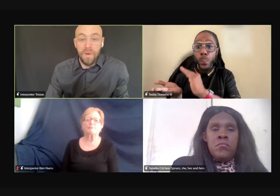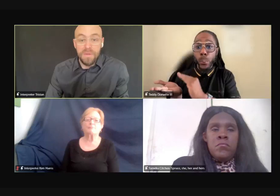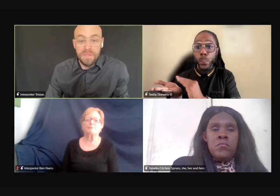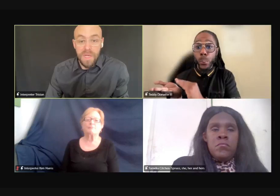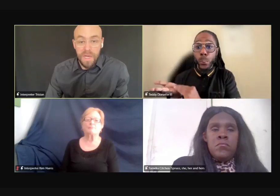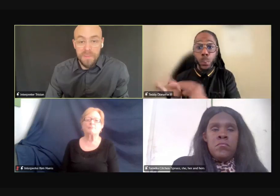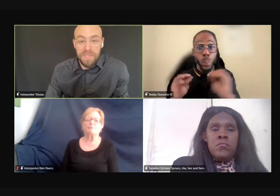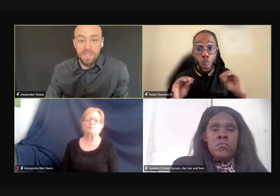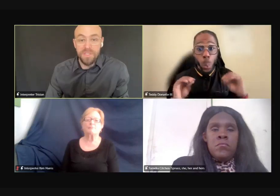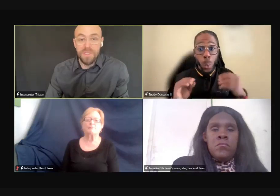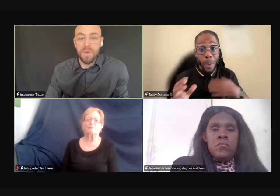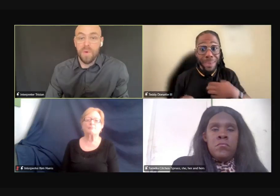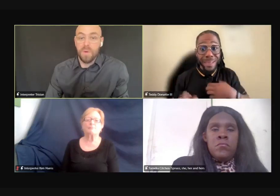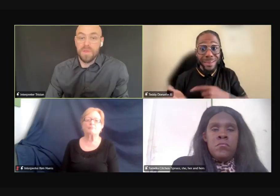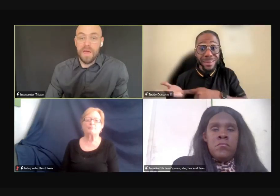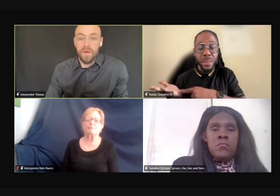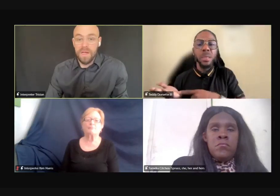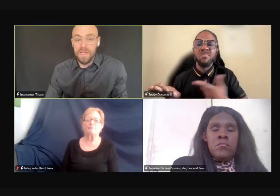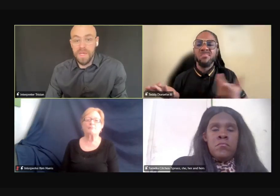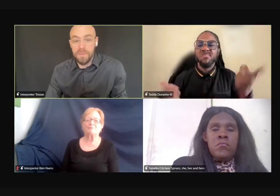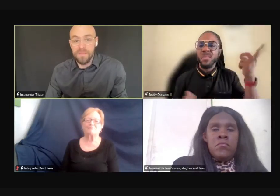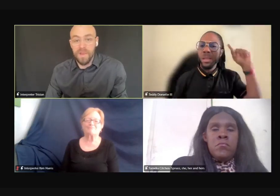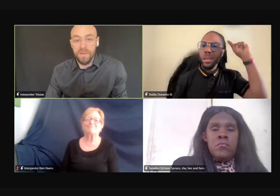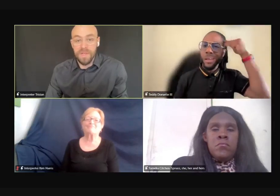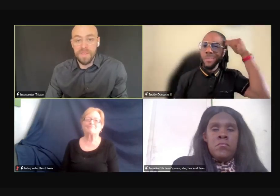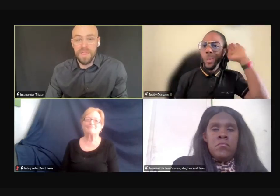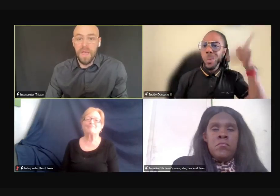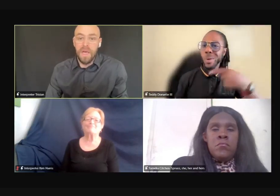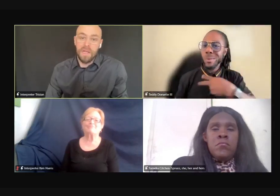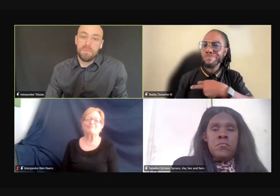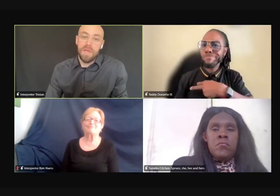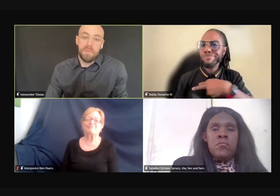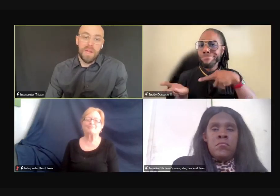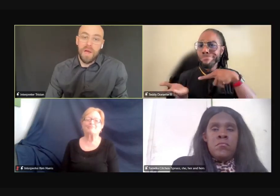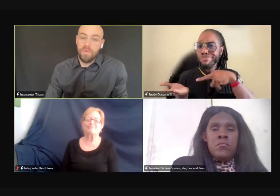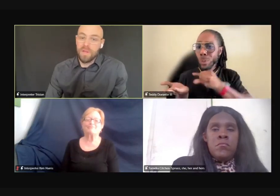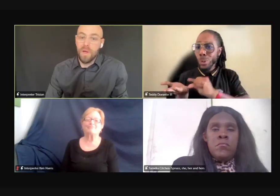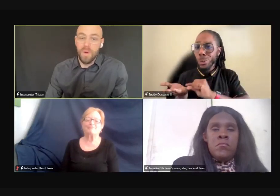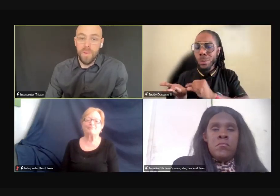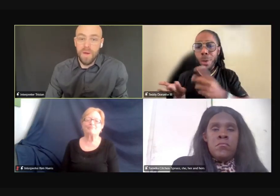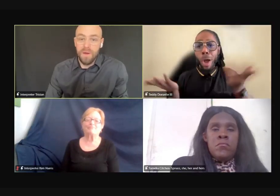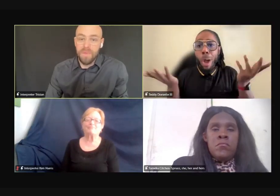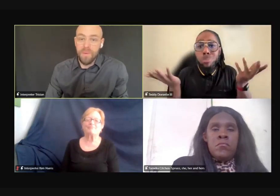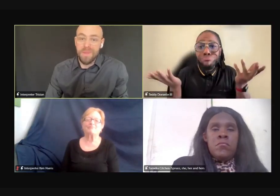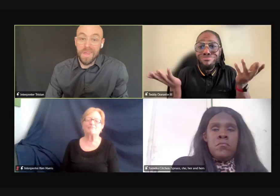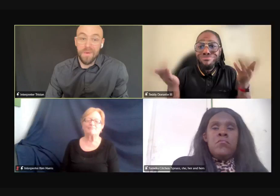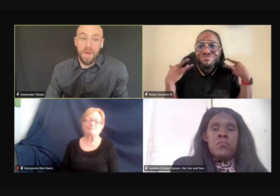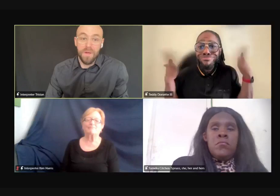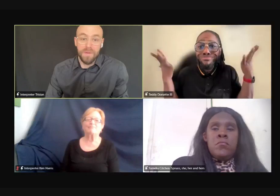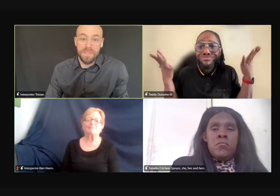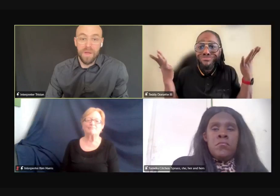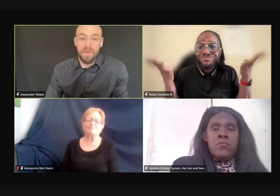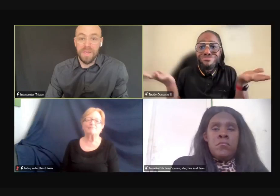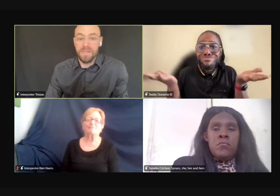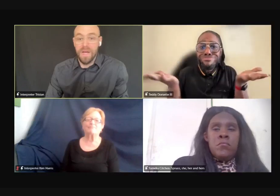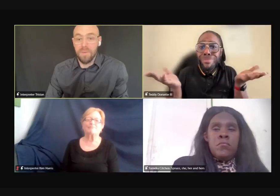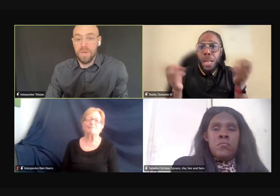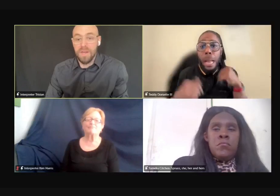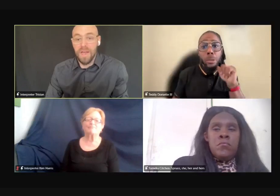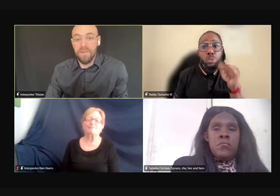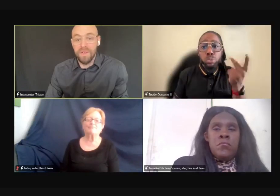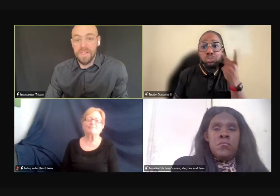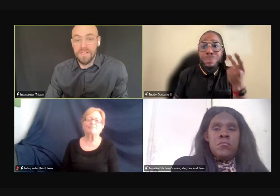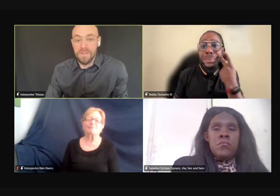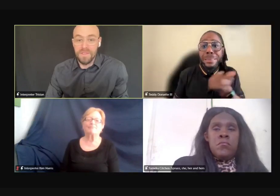without documentation or without any types of evidence, a complaint might not really go anywhere. They would think, well, there's not really any